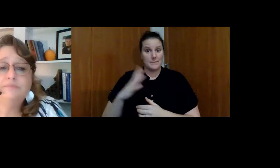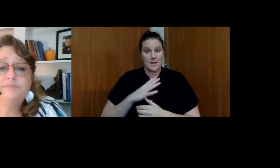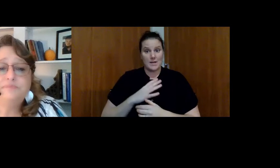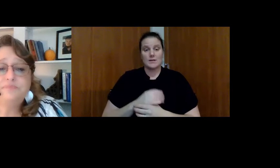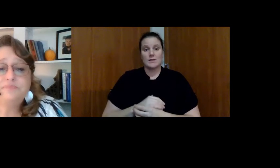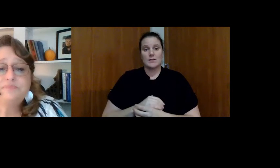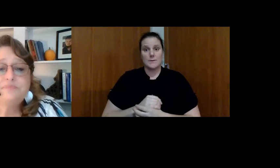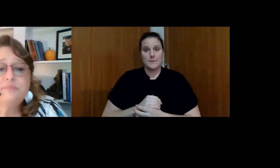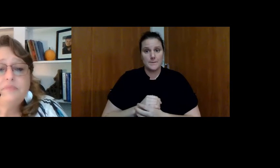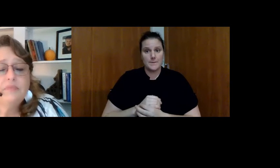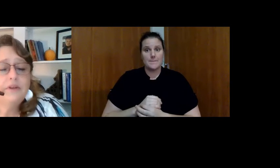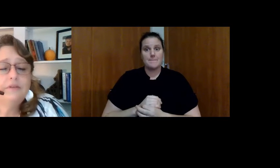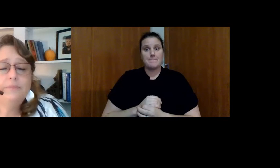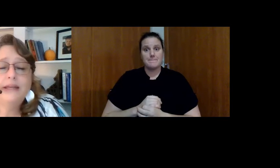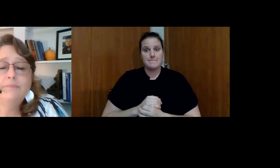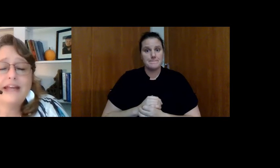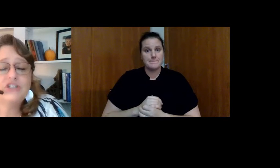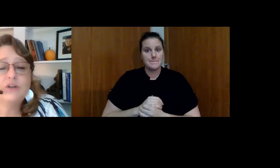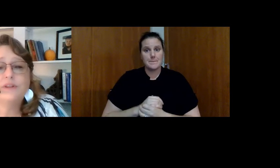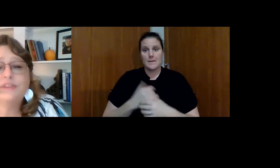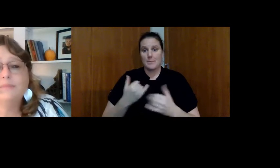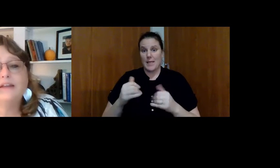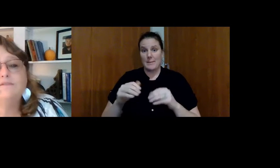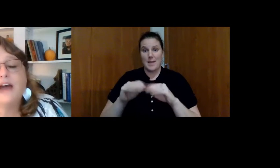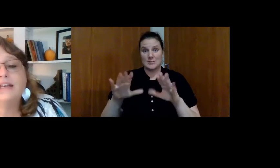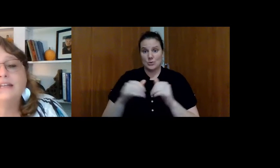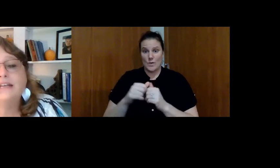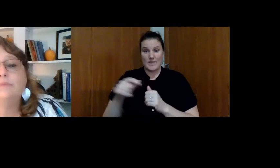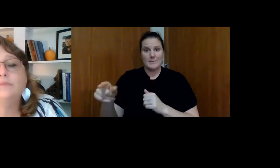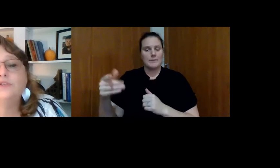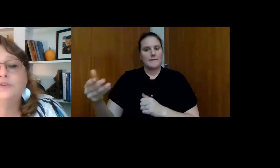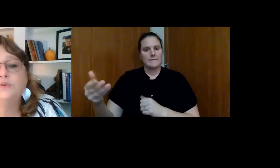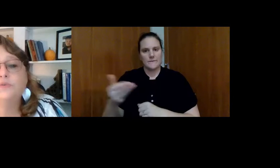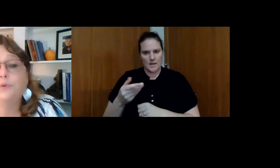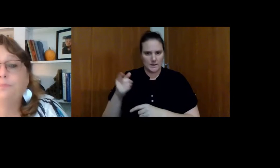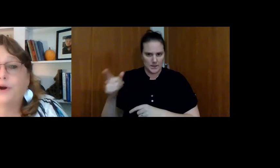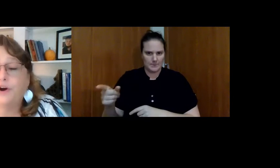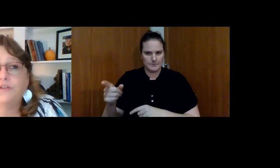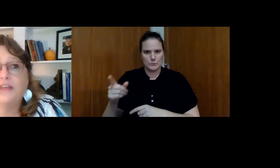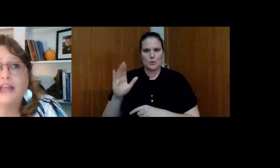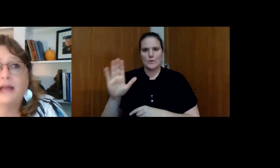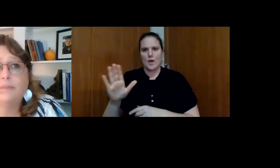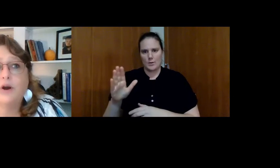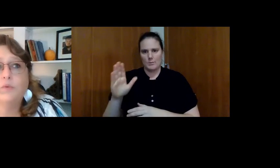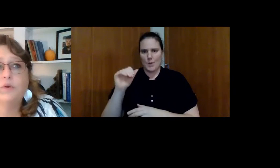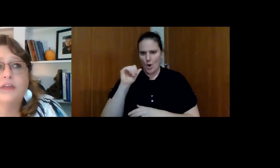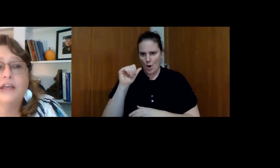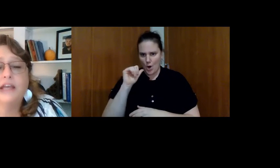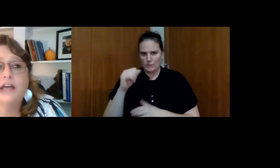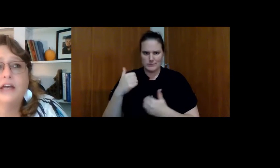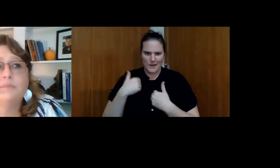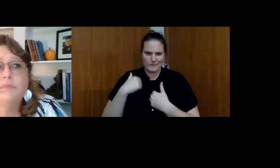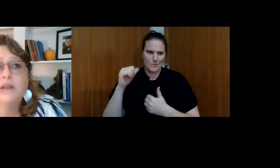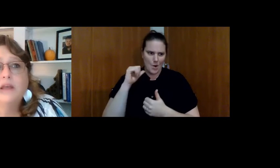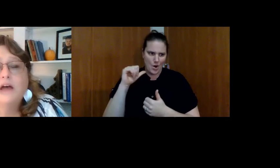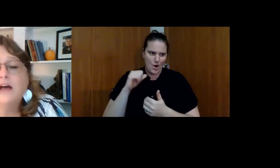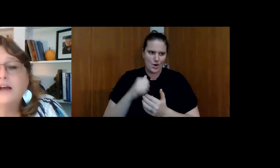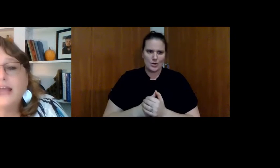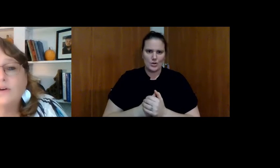played Magic with him invited him to their bar. They had a bar where they